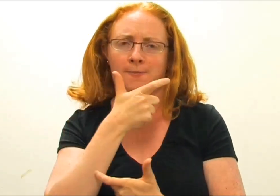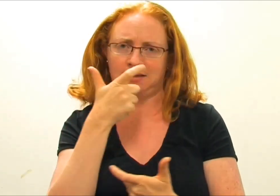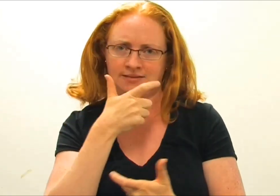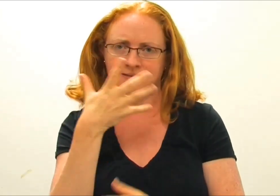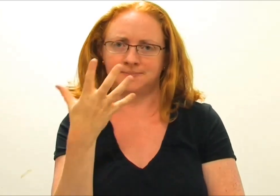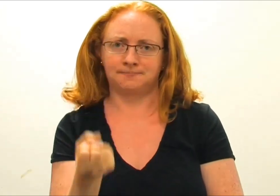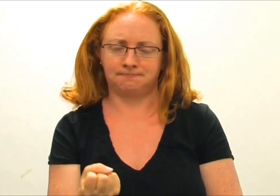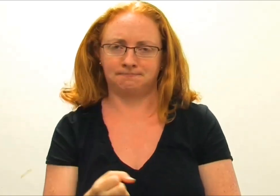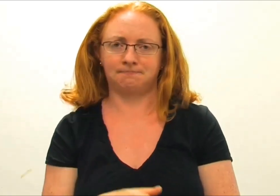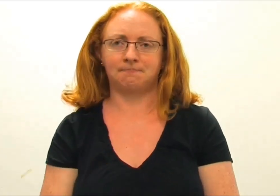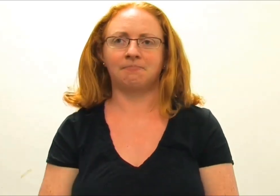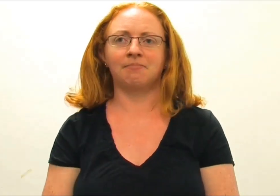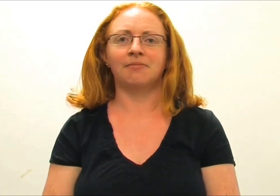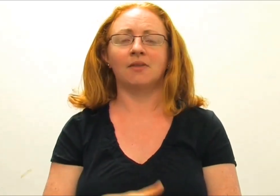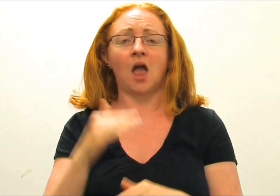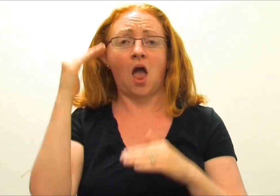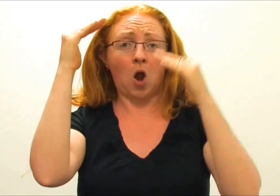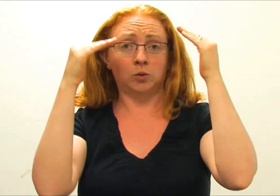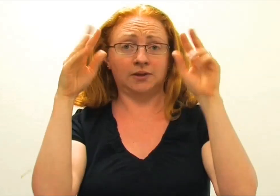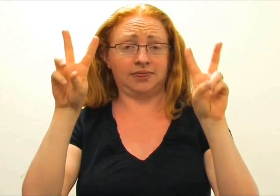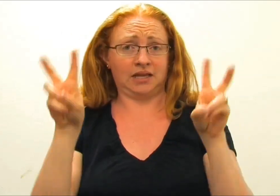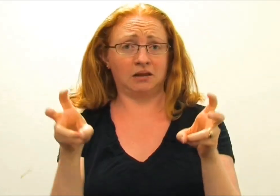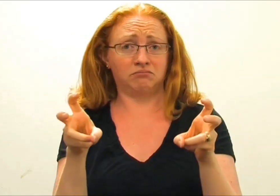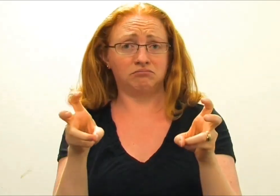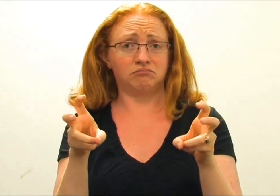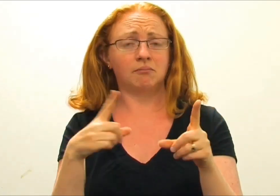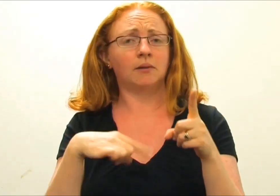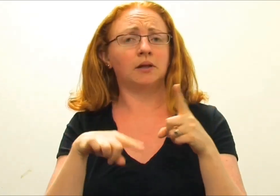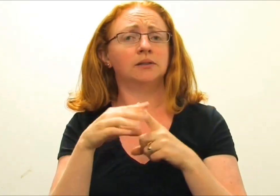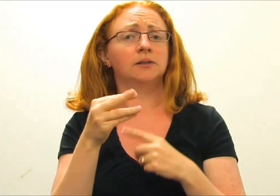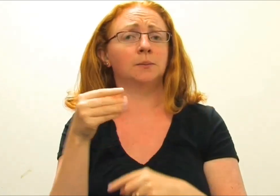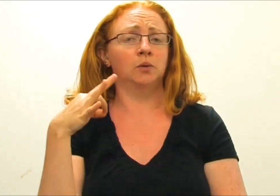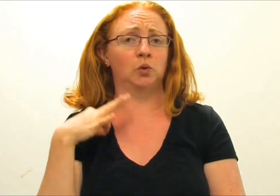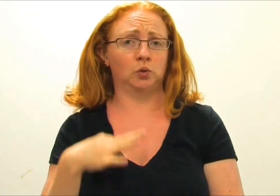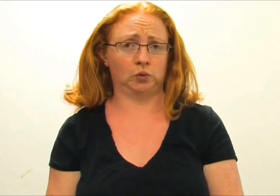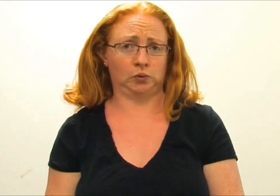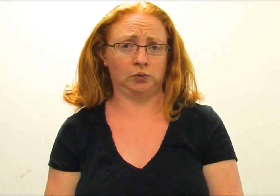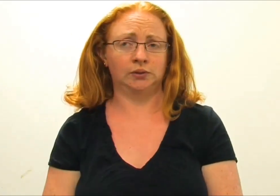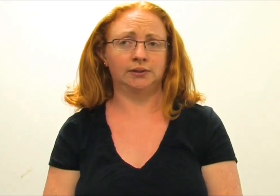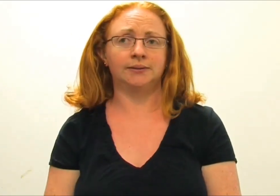The play is a comedy. It has adult themes plus some nudity.